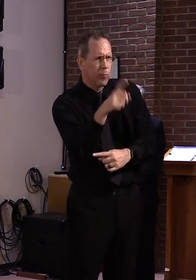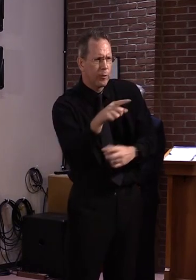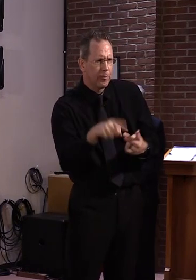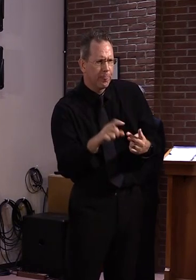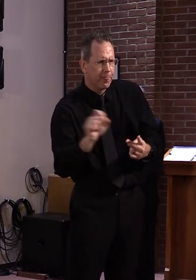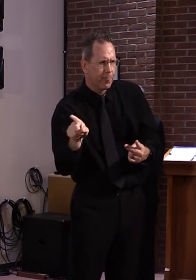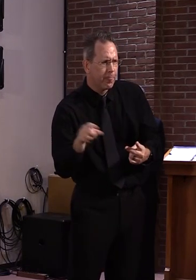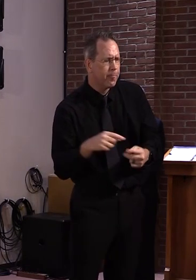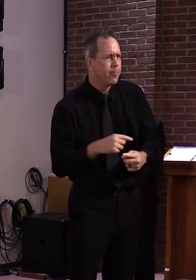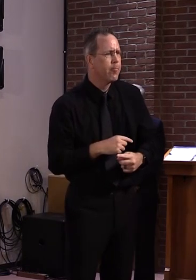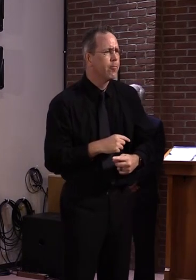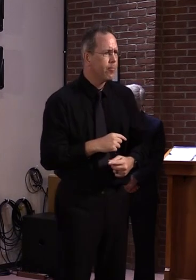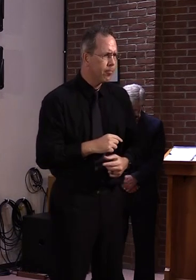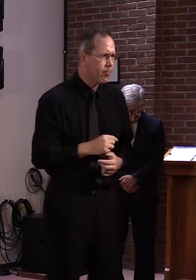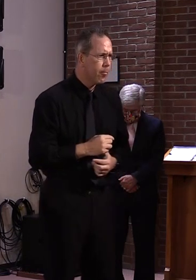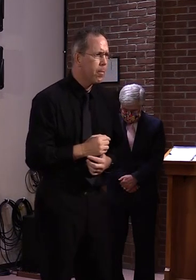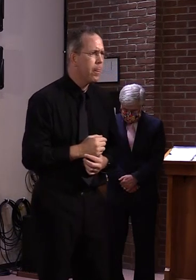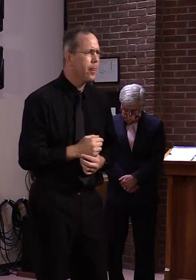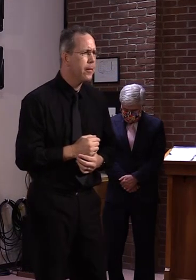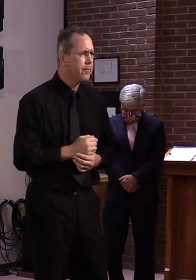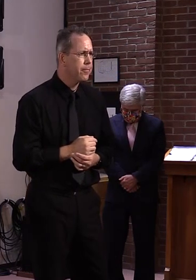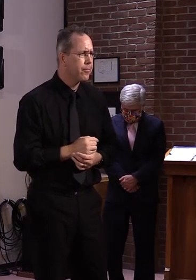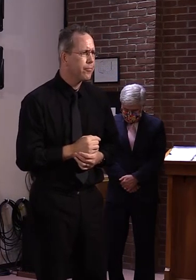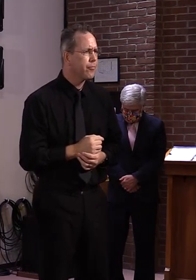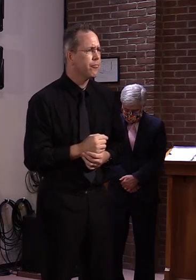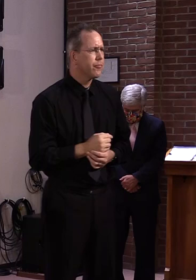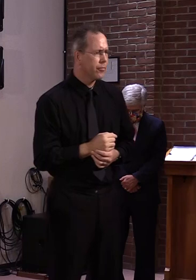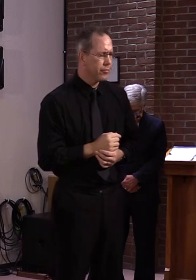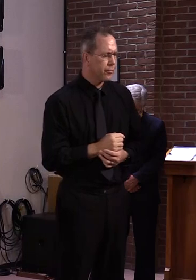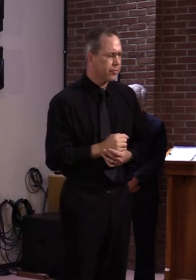don't want to give away timelines because they change.